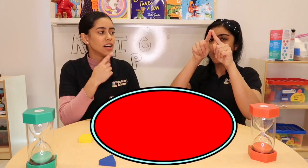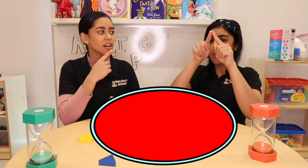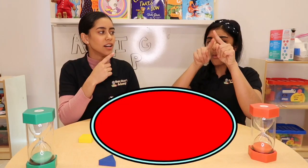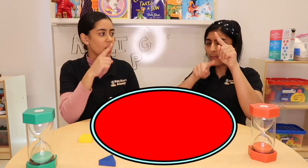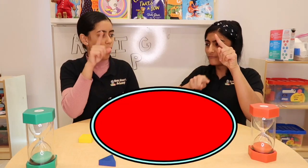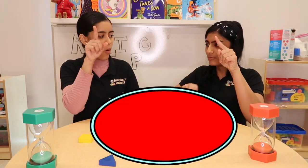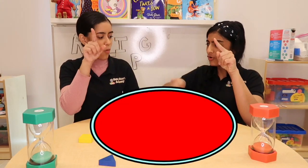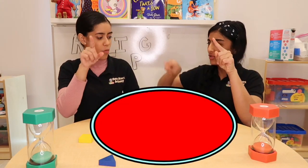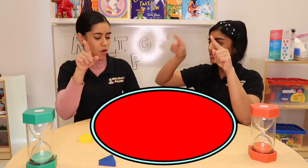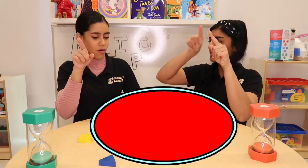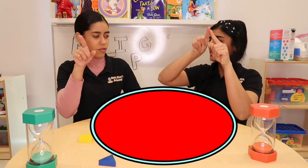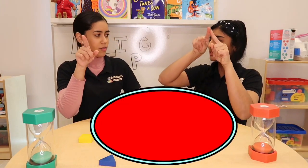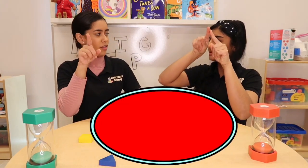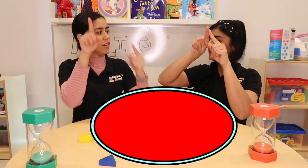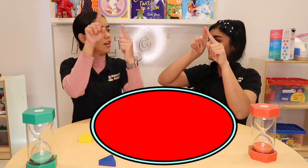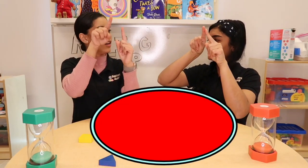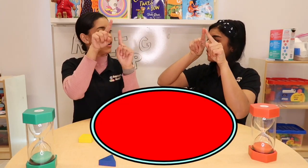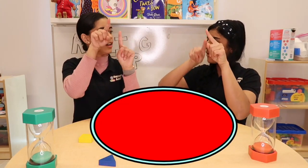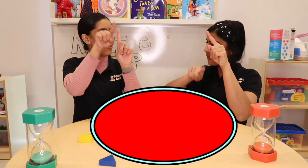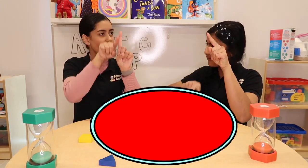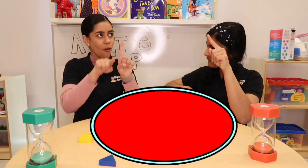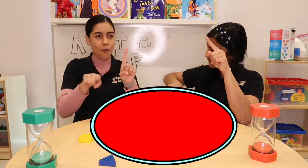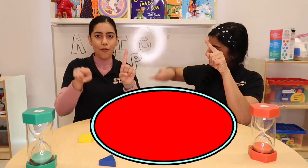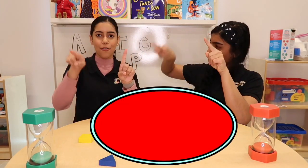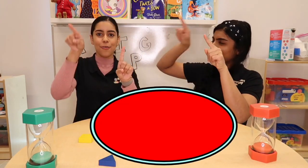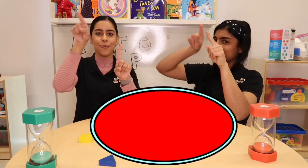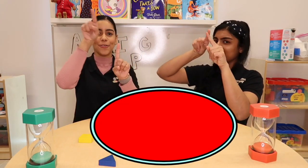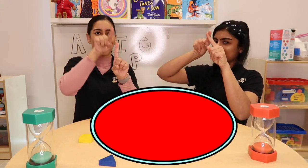Oval. Oval.